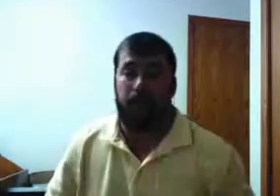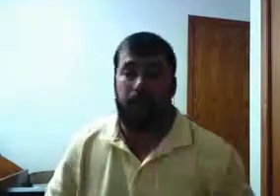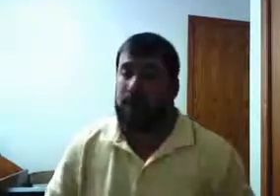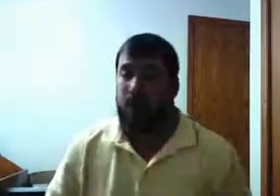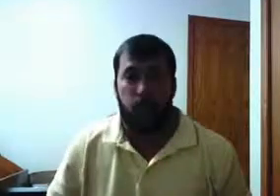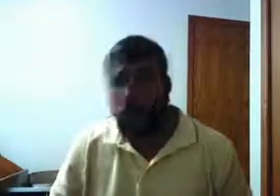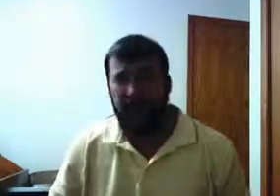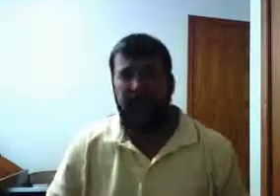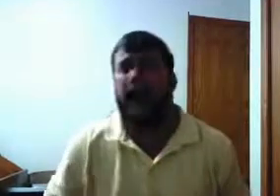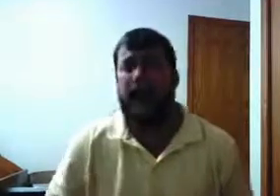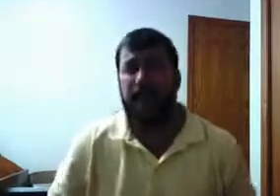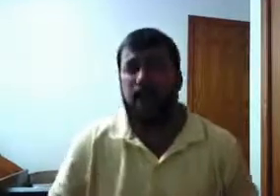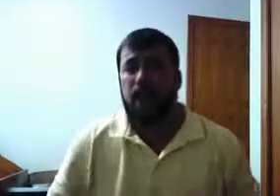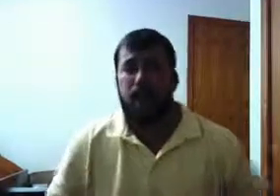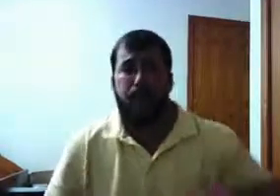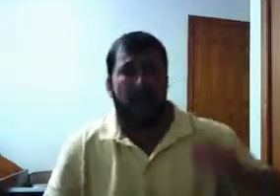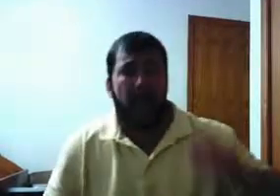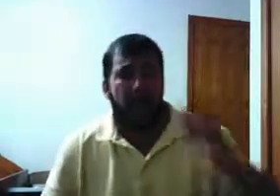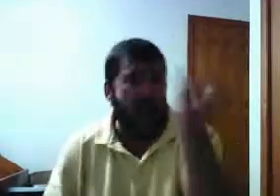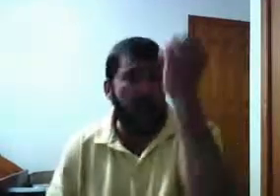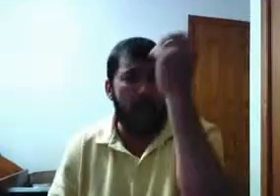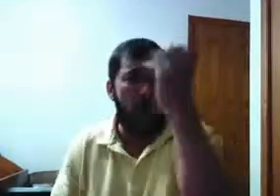rolling it out by the power of the Holy Ghost.